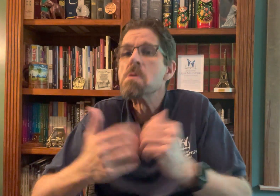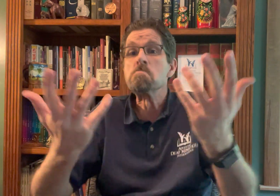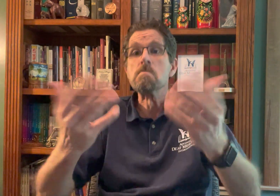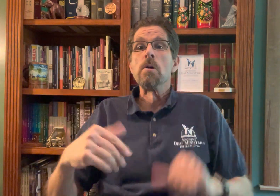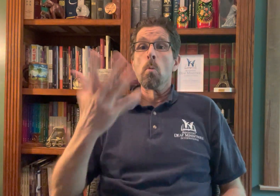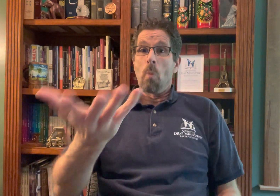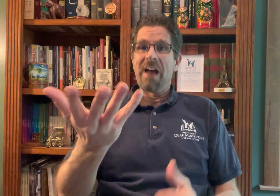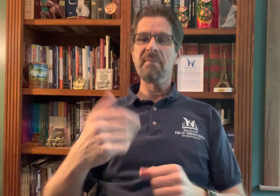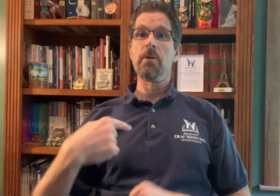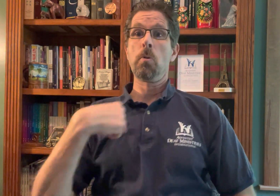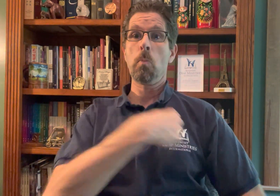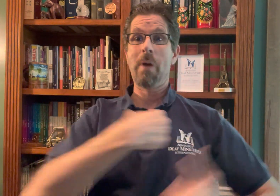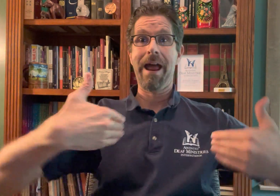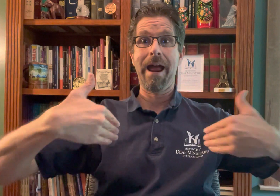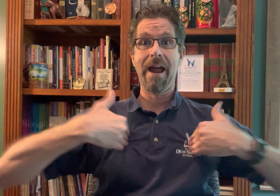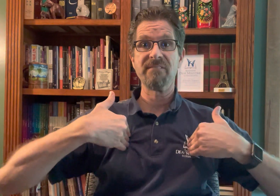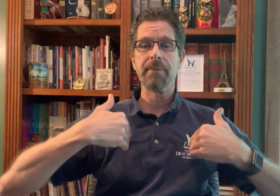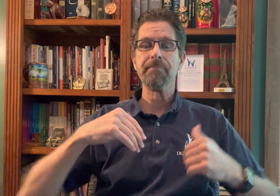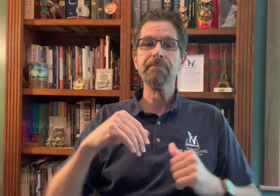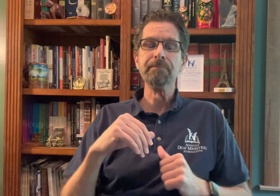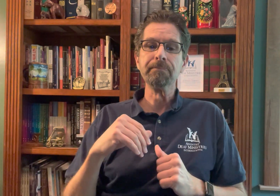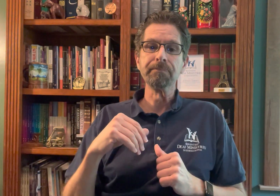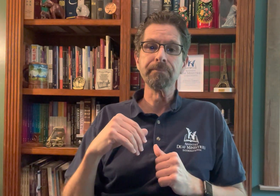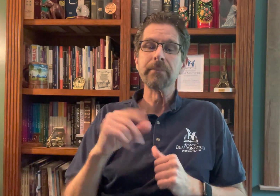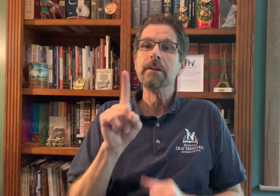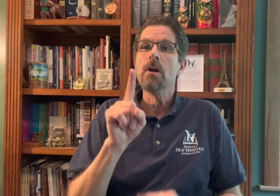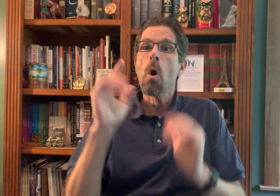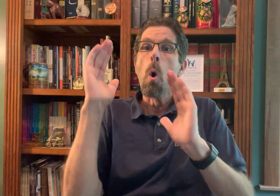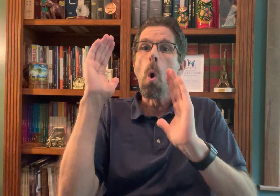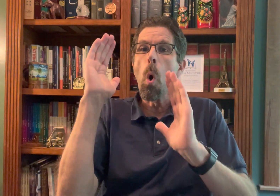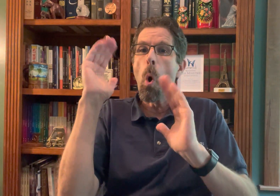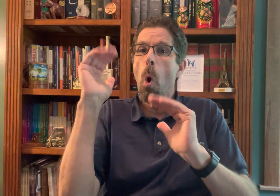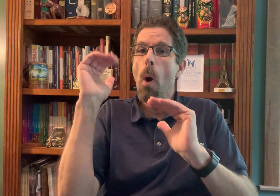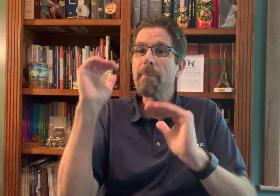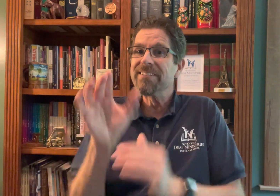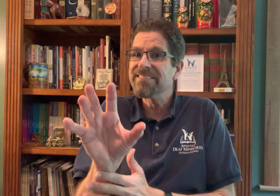growth. How can we help in this area of spiritual growth?